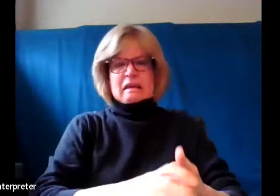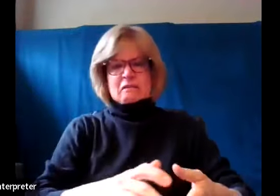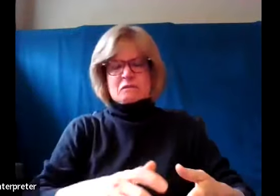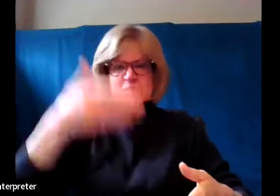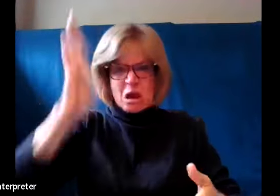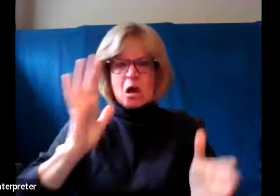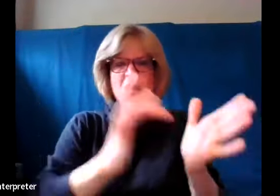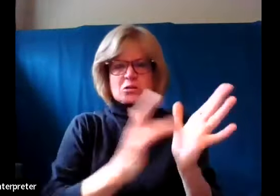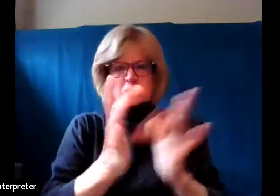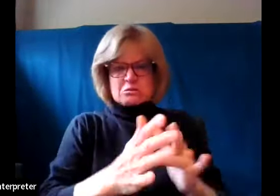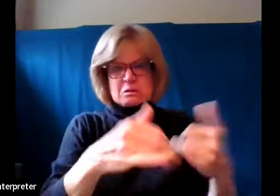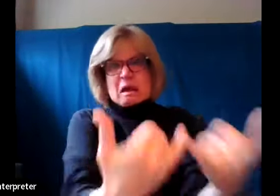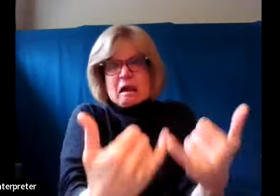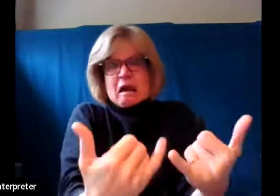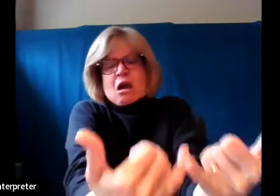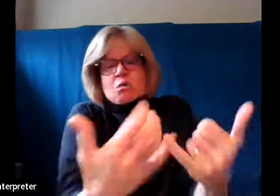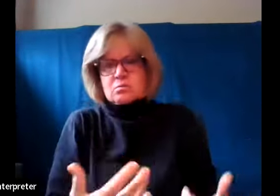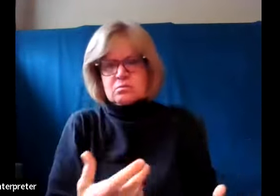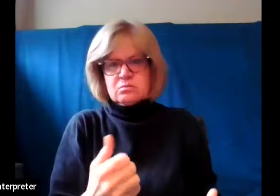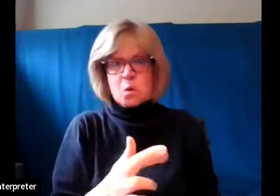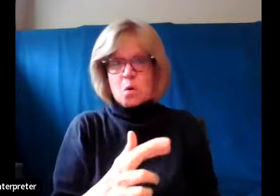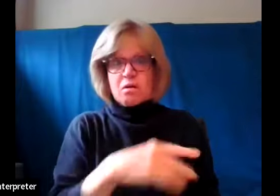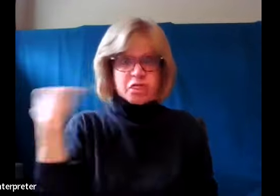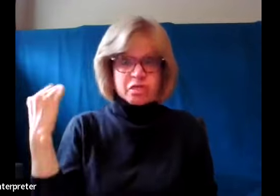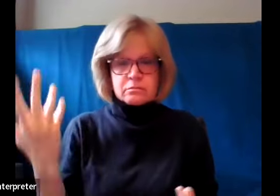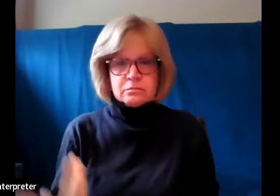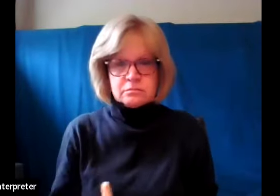And and Jesus right then or else.